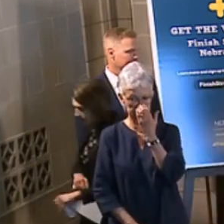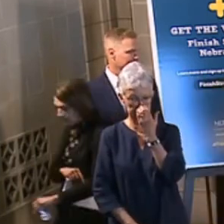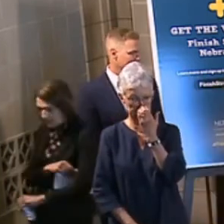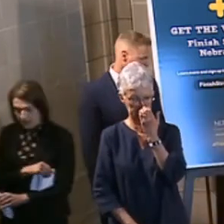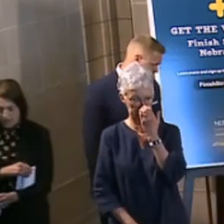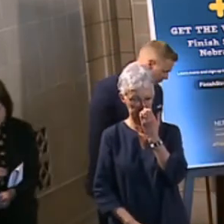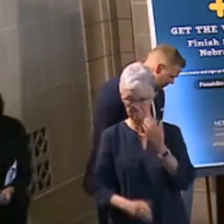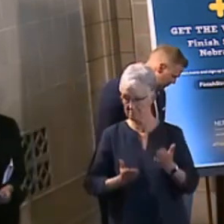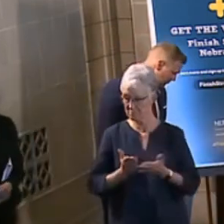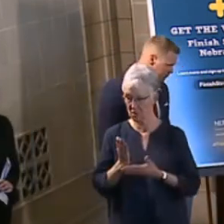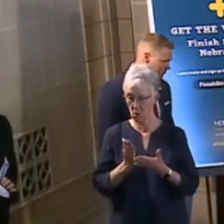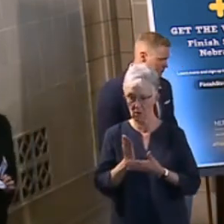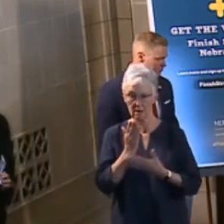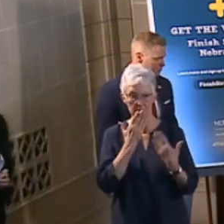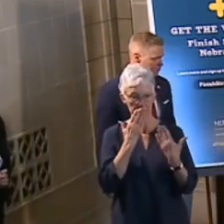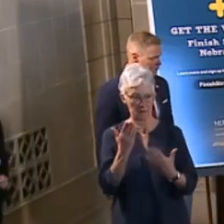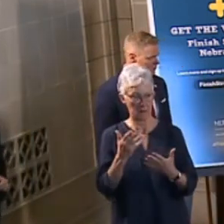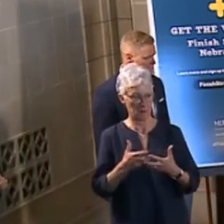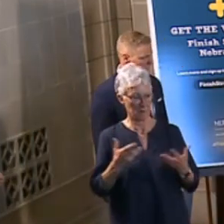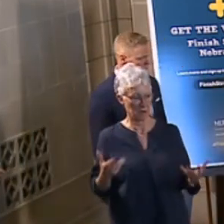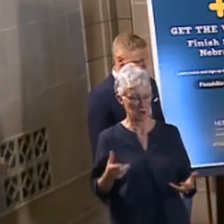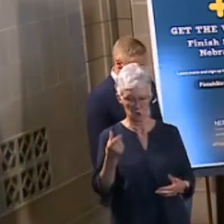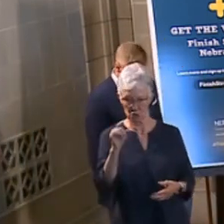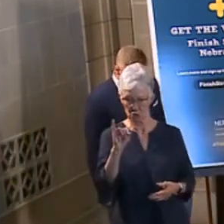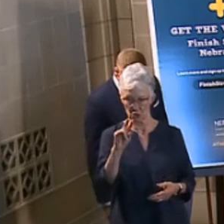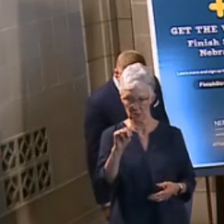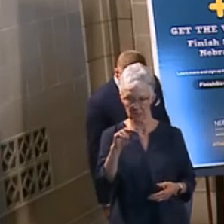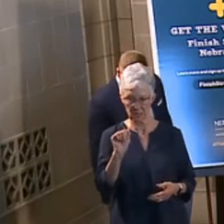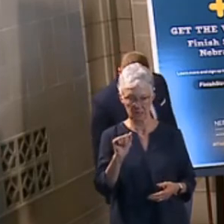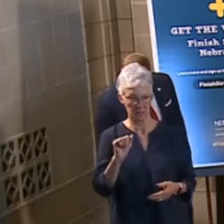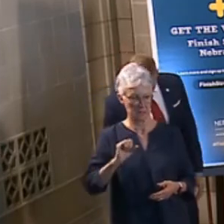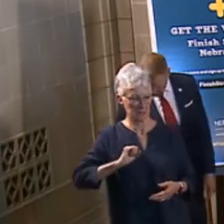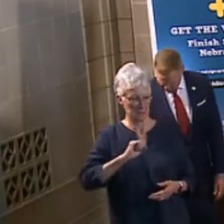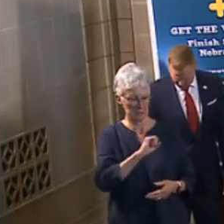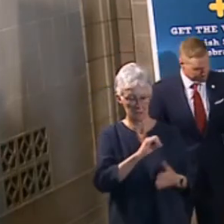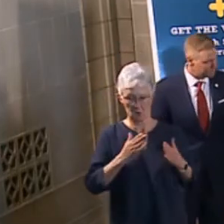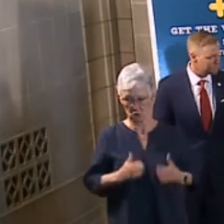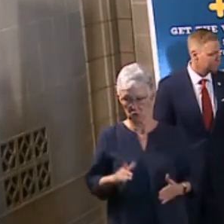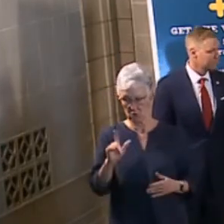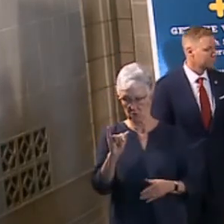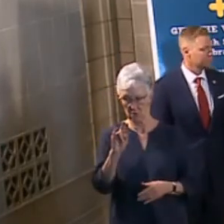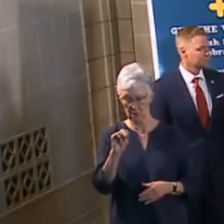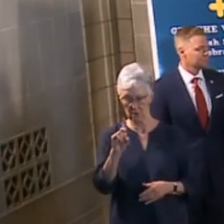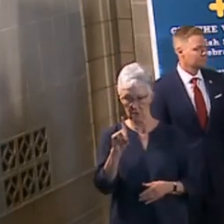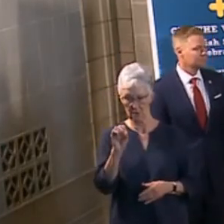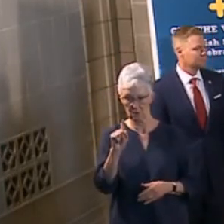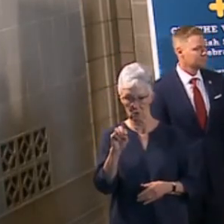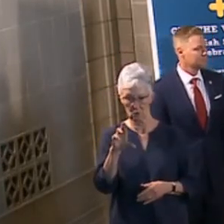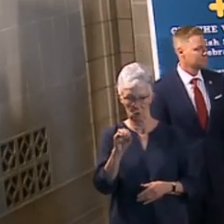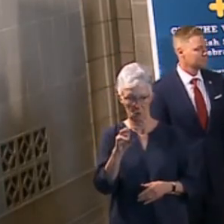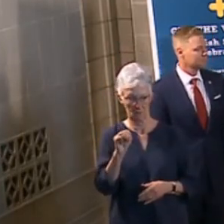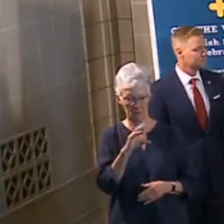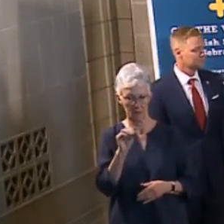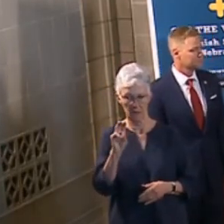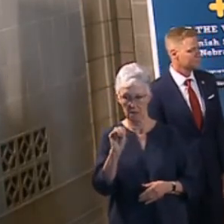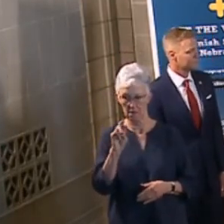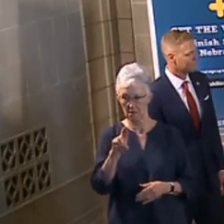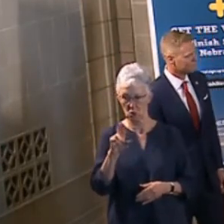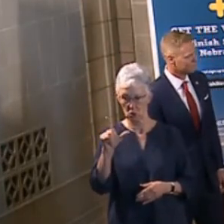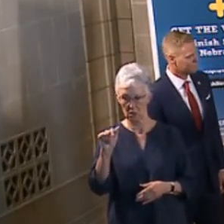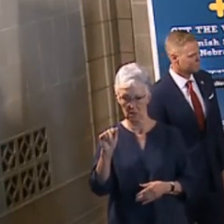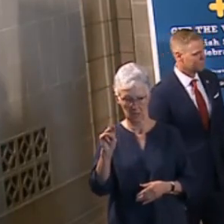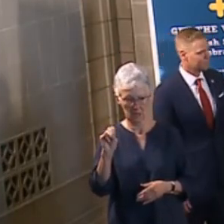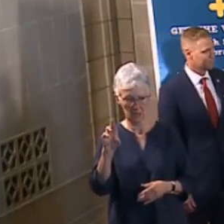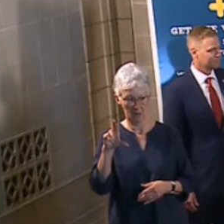All right. Thank you very much, Gina, Director Lambers, and of course, Senator Lindstrom. And just like we had for the